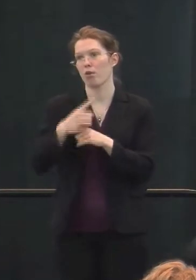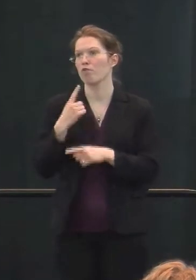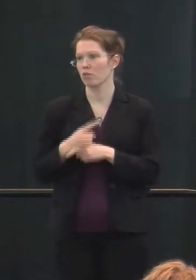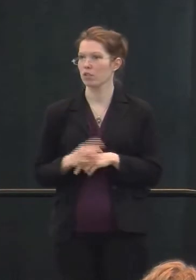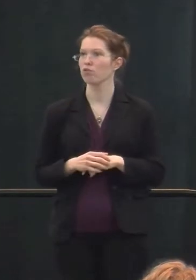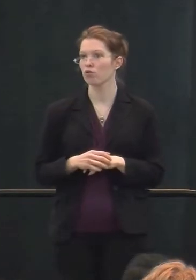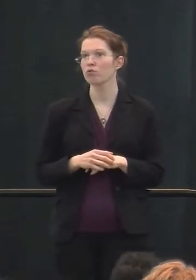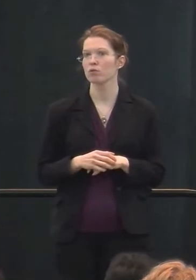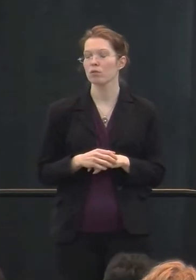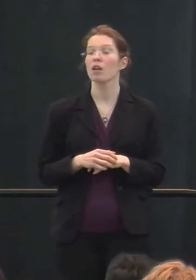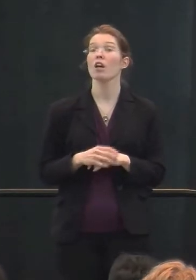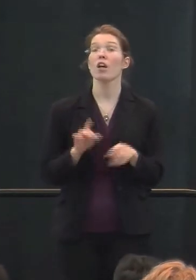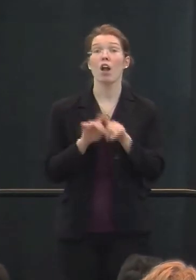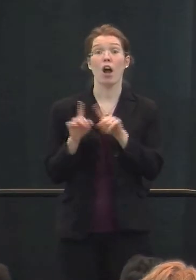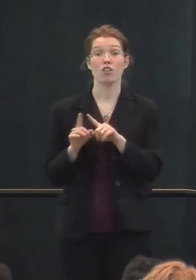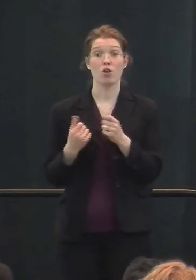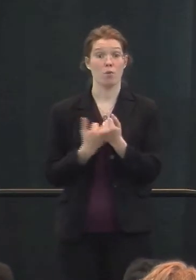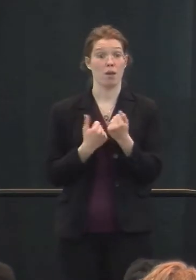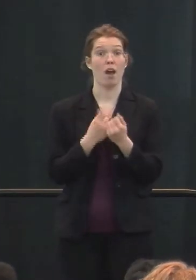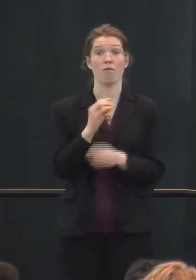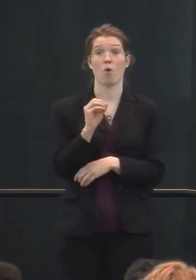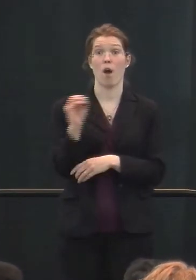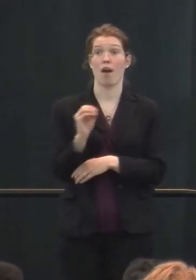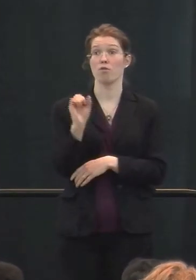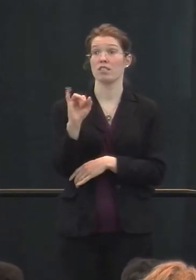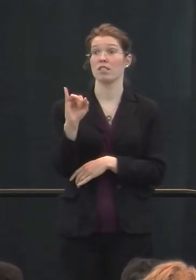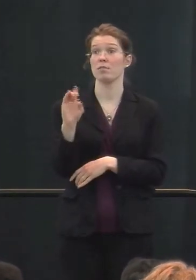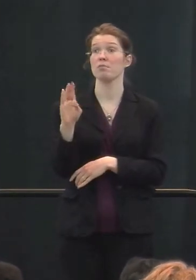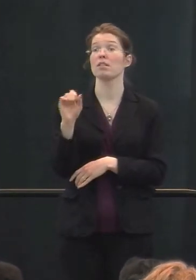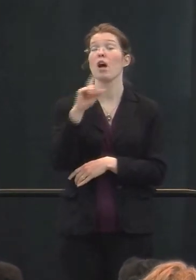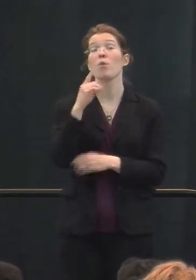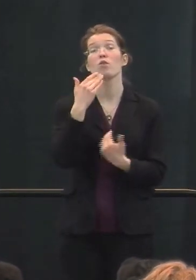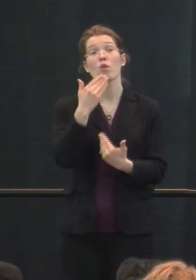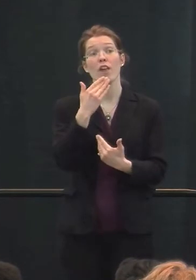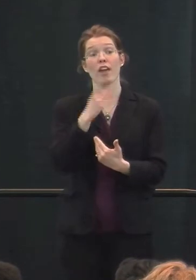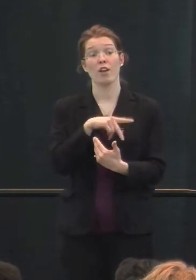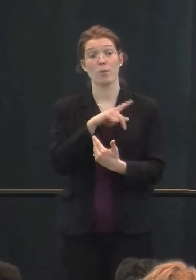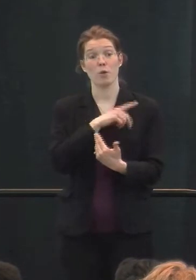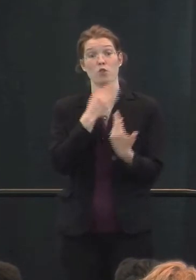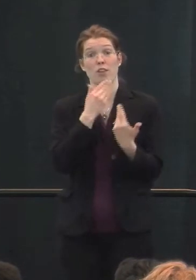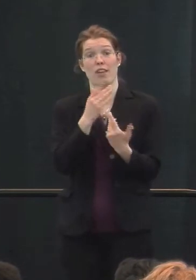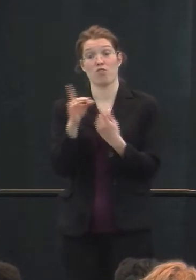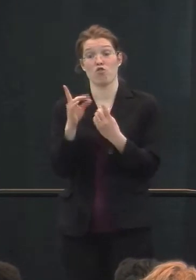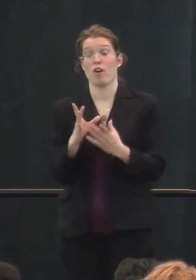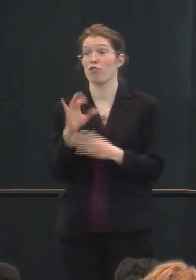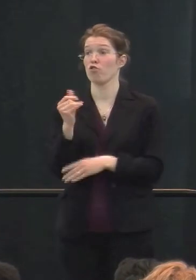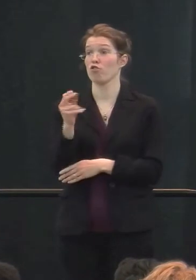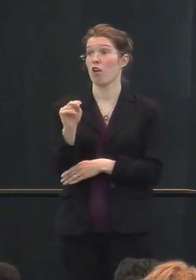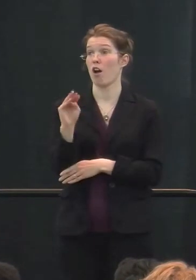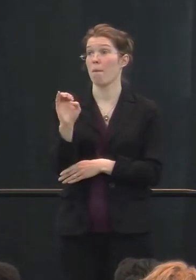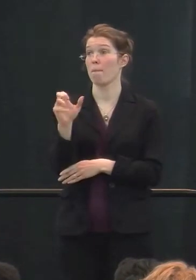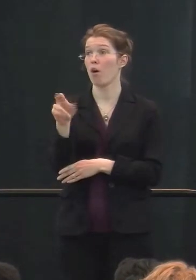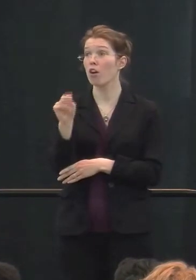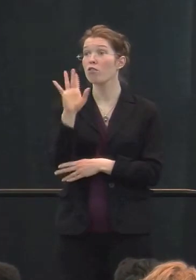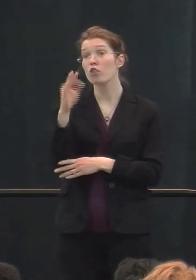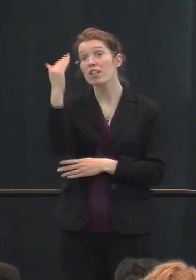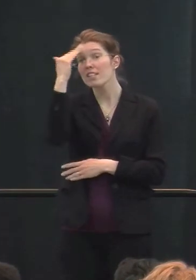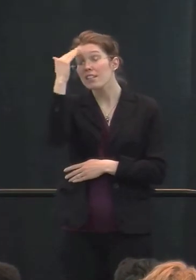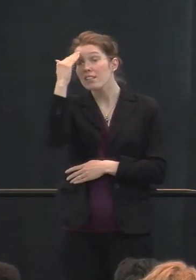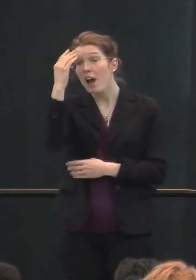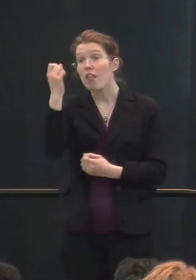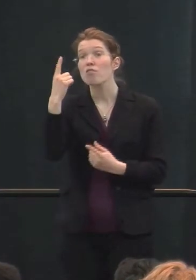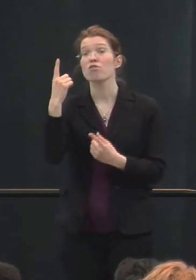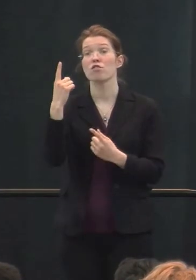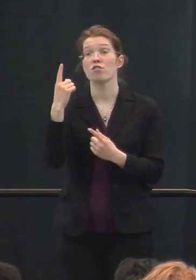sisters. Also, on behalf of Ohio Sibs, would like to thank and personally would like to thank Director John Martin for his acknowledgement